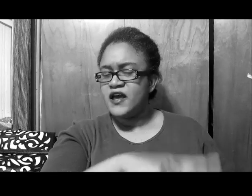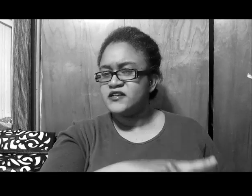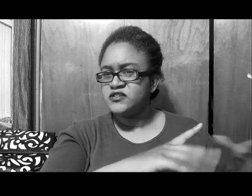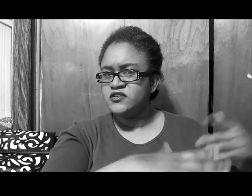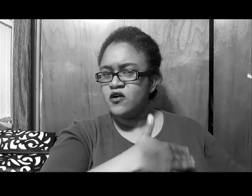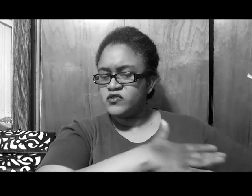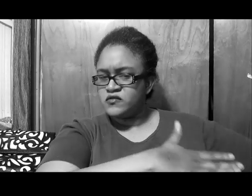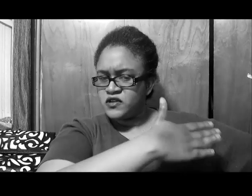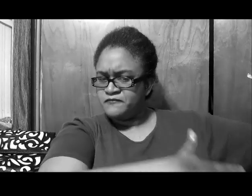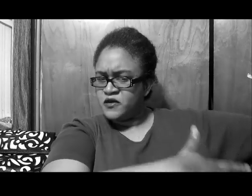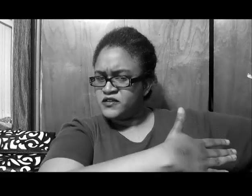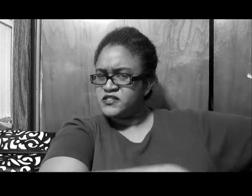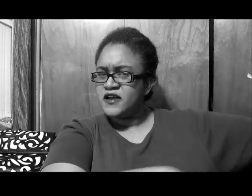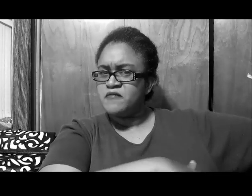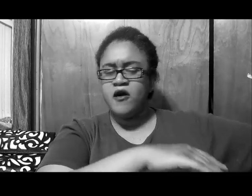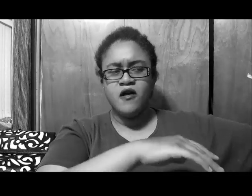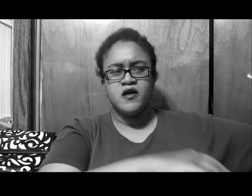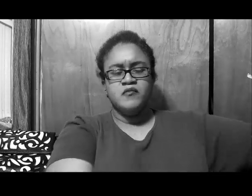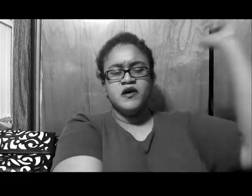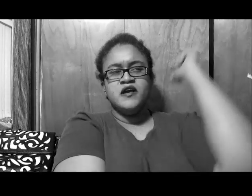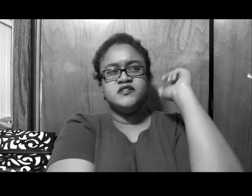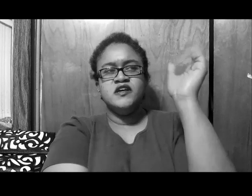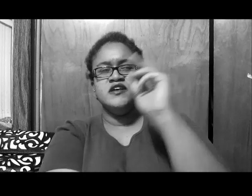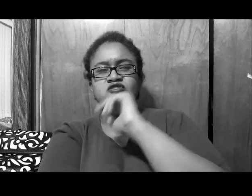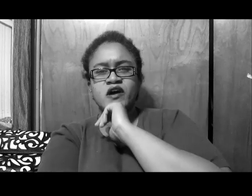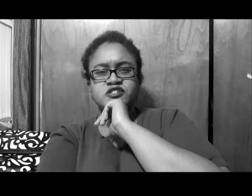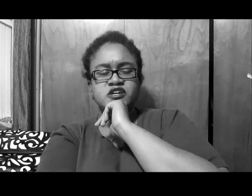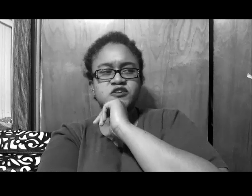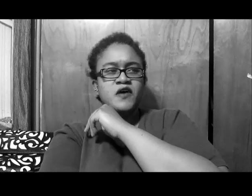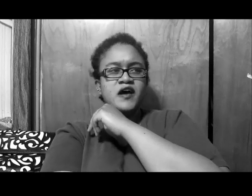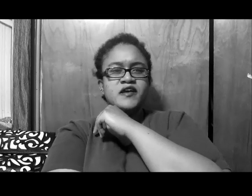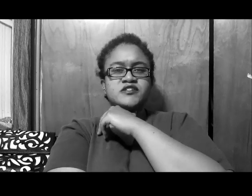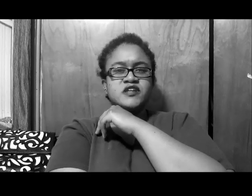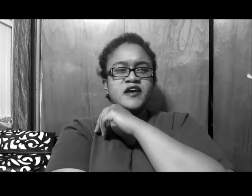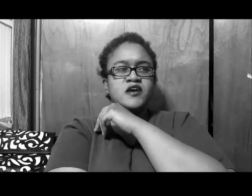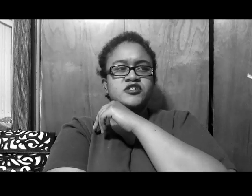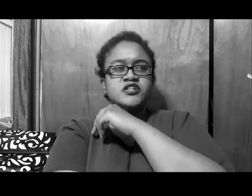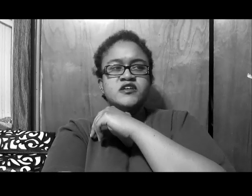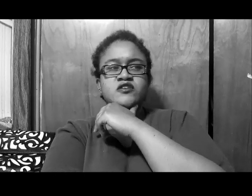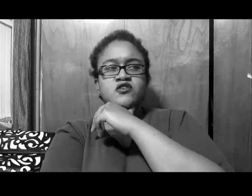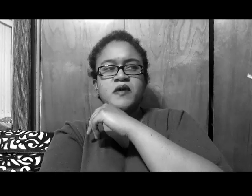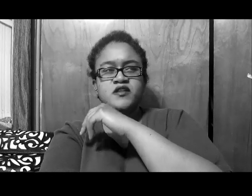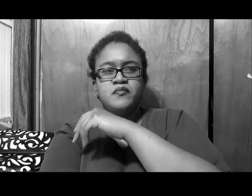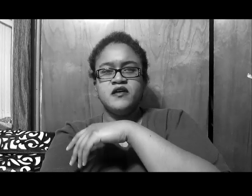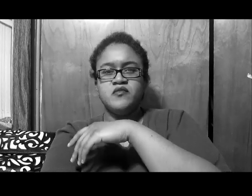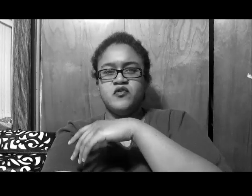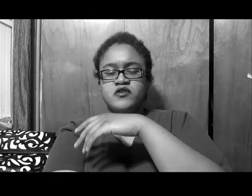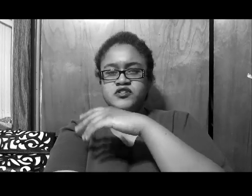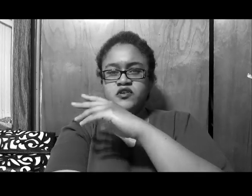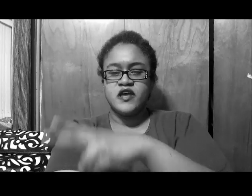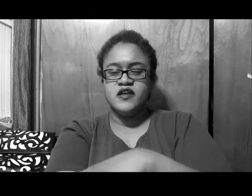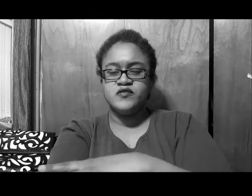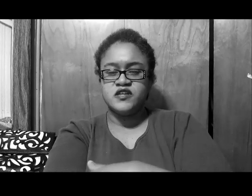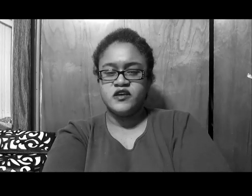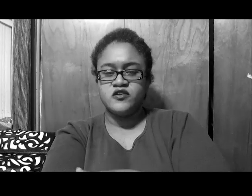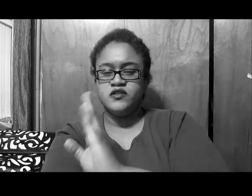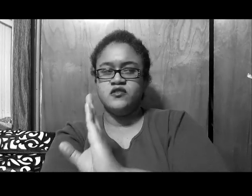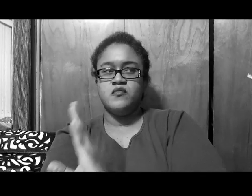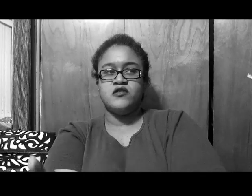last, you know, the second part, but here's Nene trying to justify it, it's like, she, you know, about the Bailey ball, because, you know, Candy was saying, like, know, about,